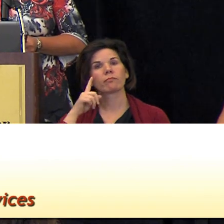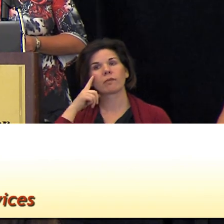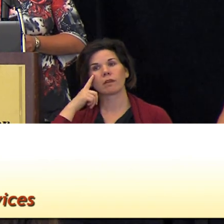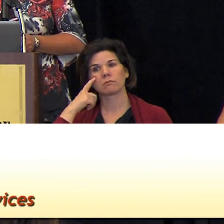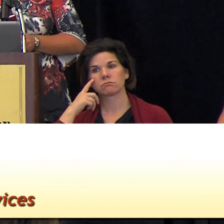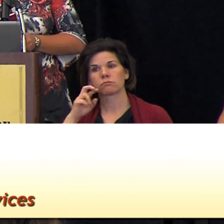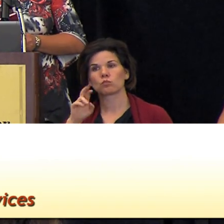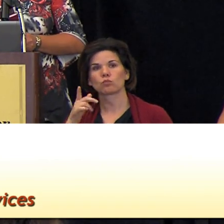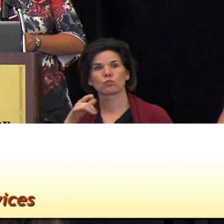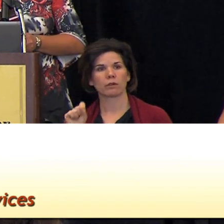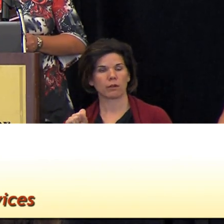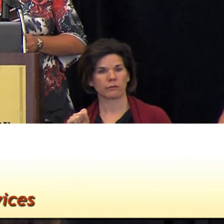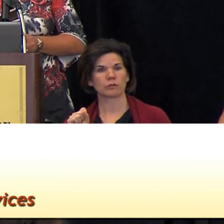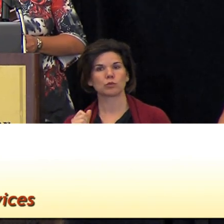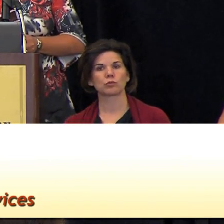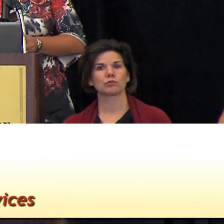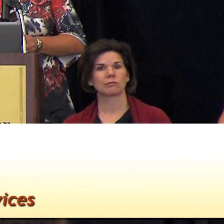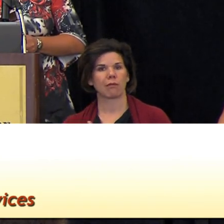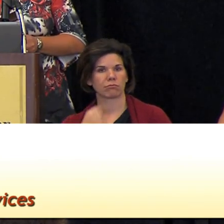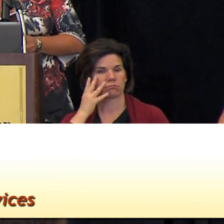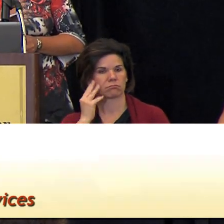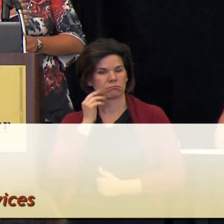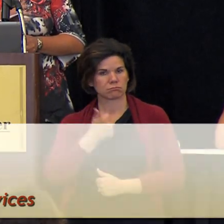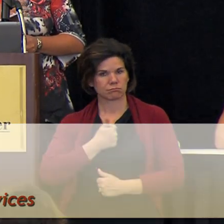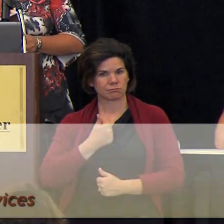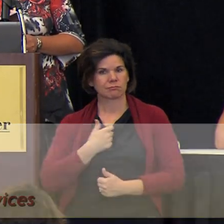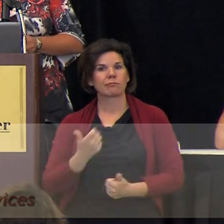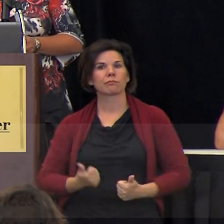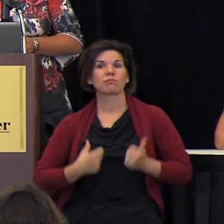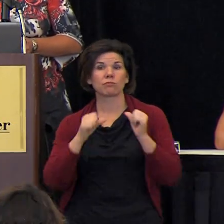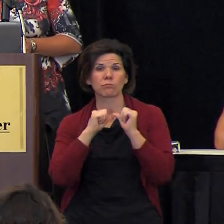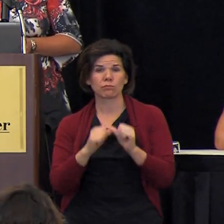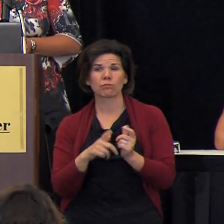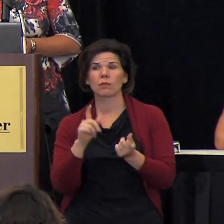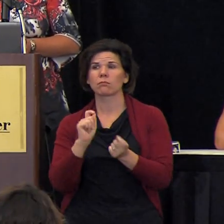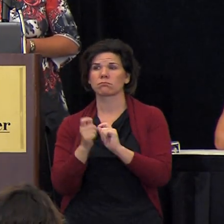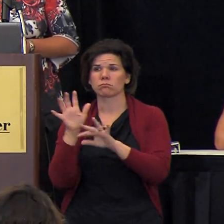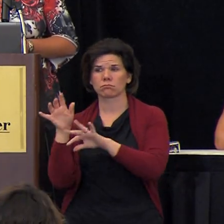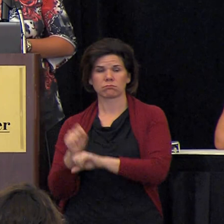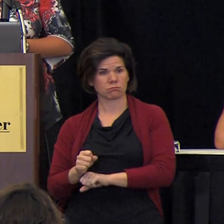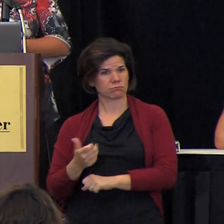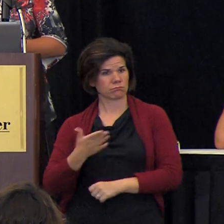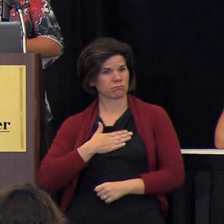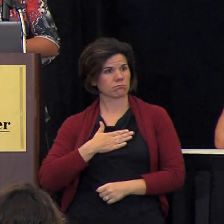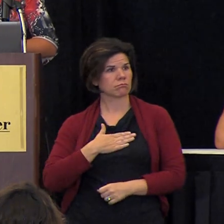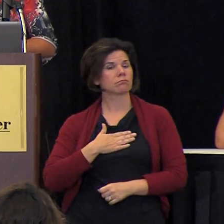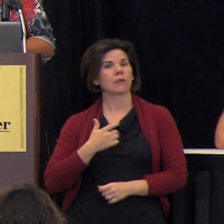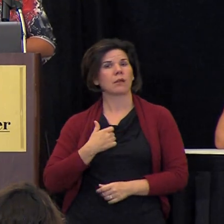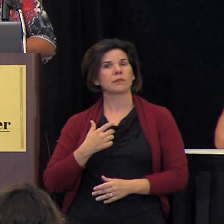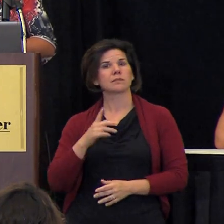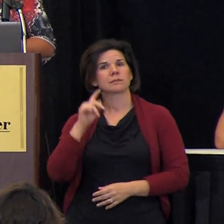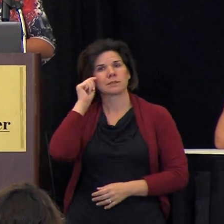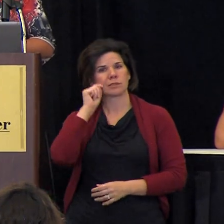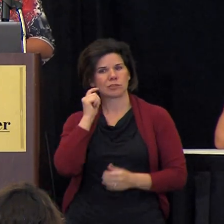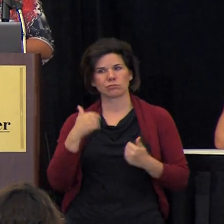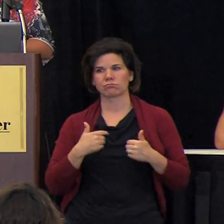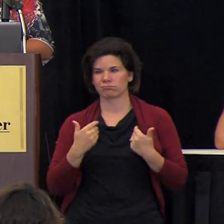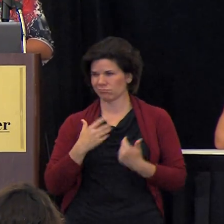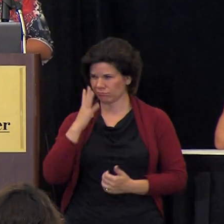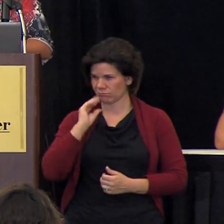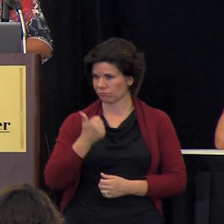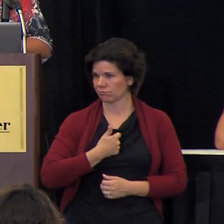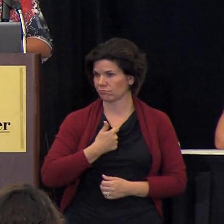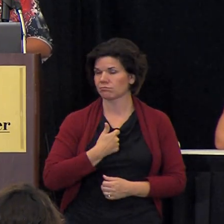refugee um life and and and the survival and the adjustment uh firsthand because i was a teenager and as a